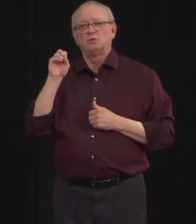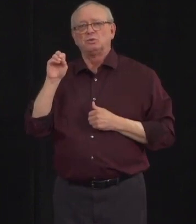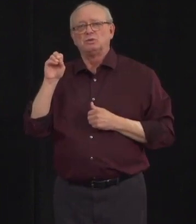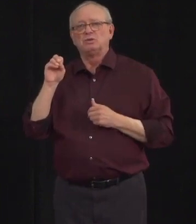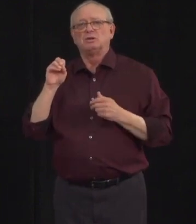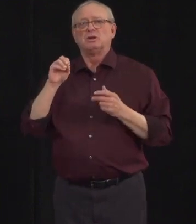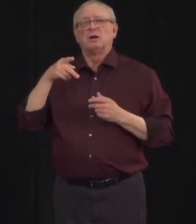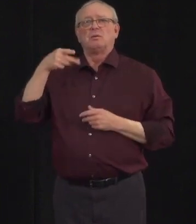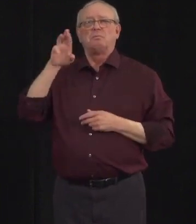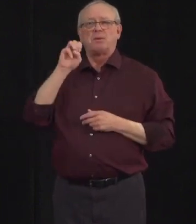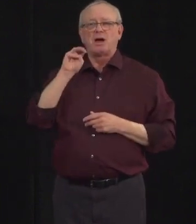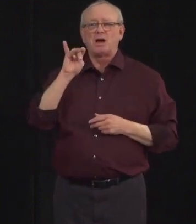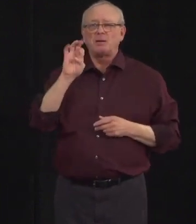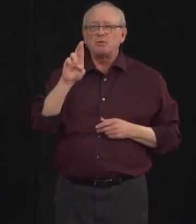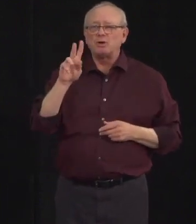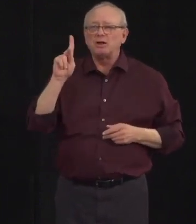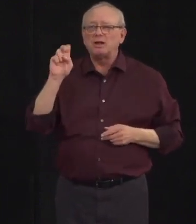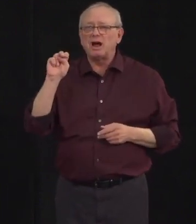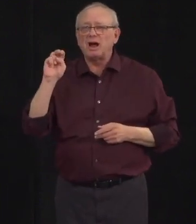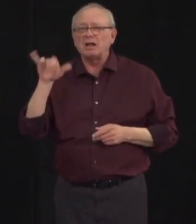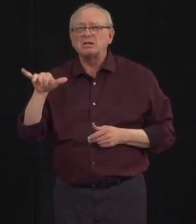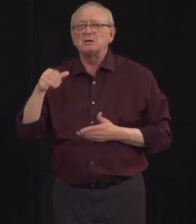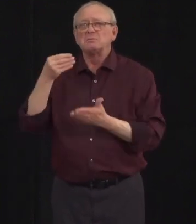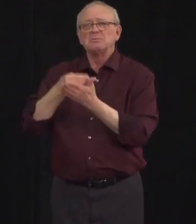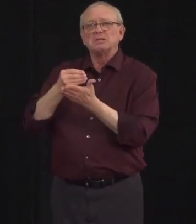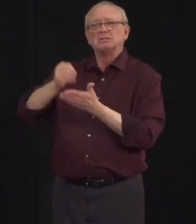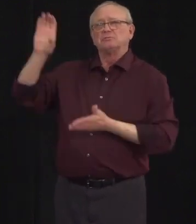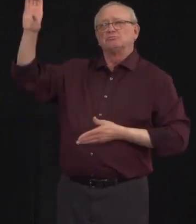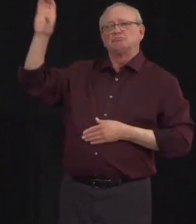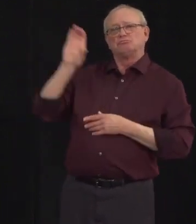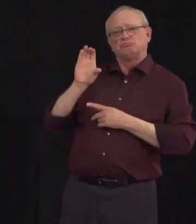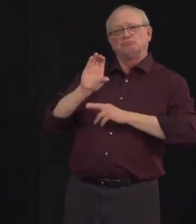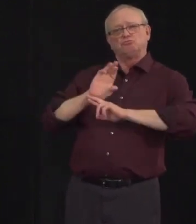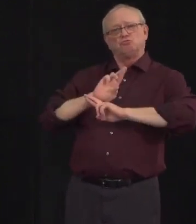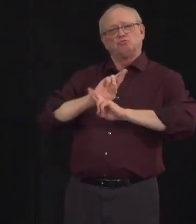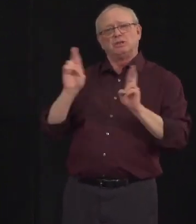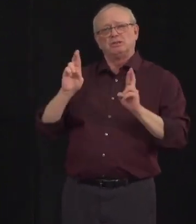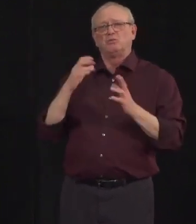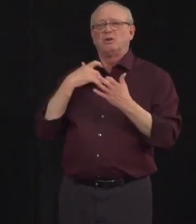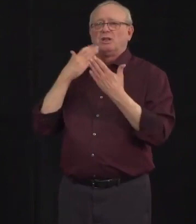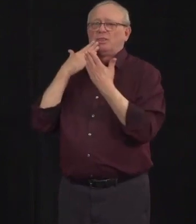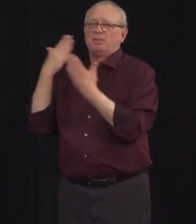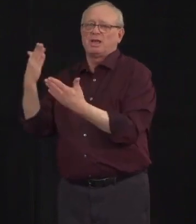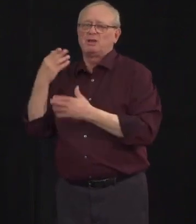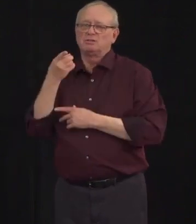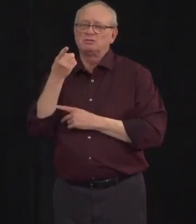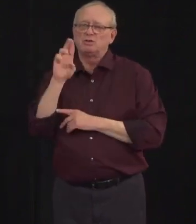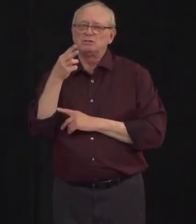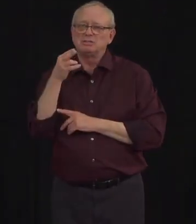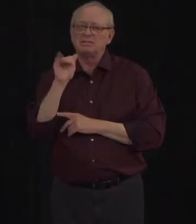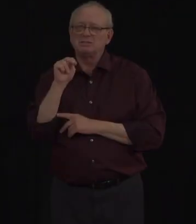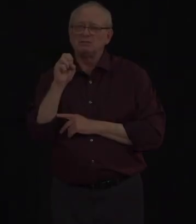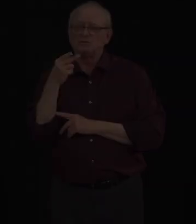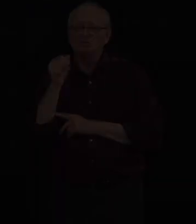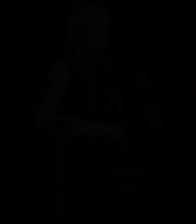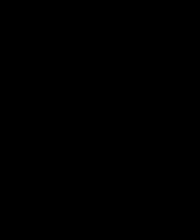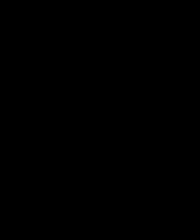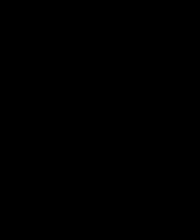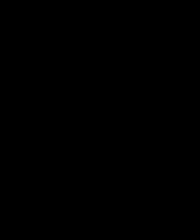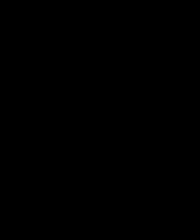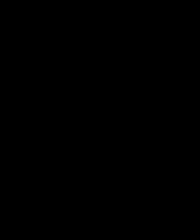leadership. The Government's investment will help us to ensure that we continue to offer the very best care possible across the province.